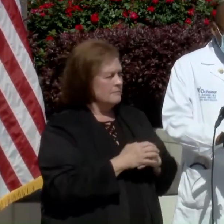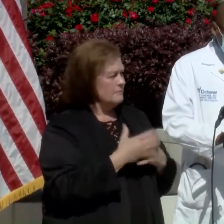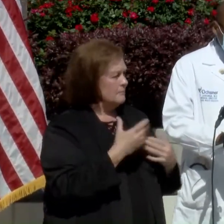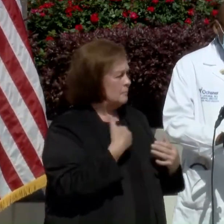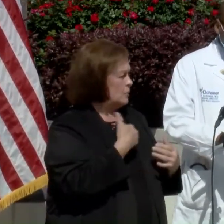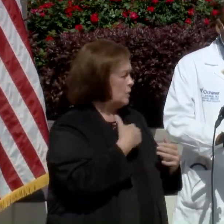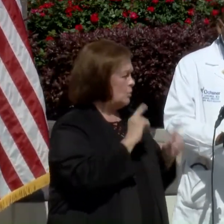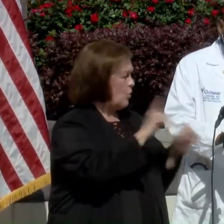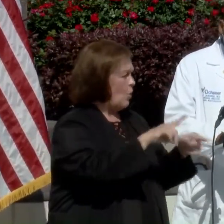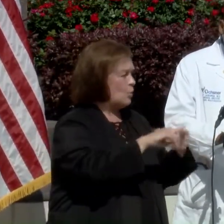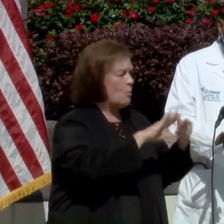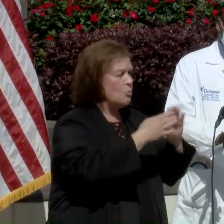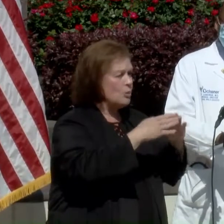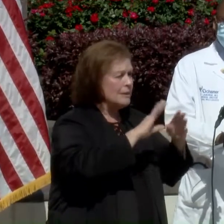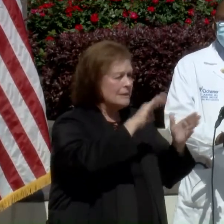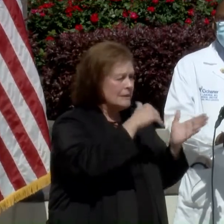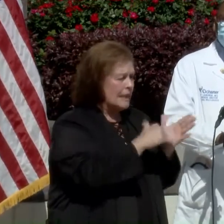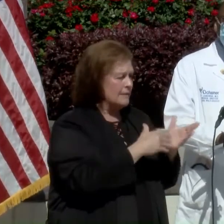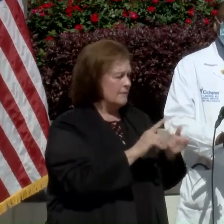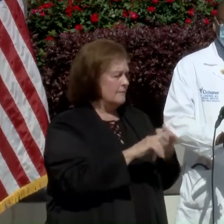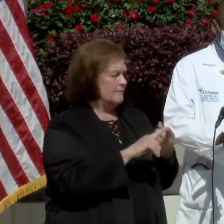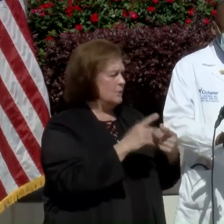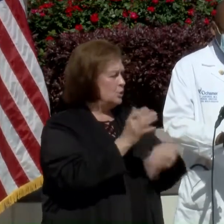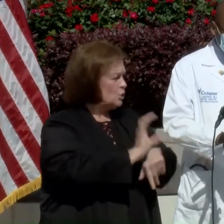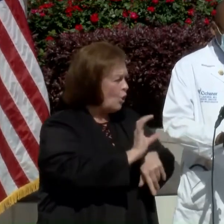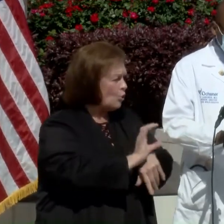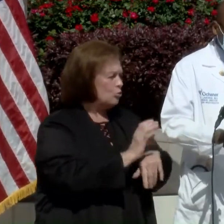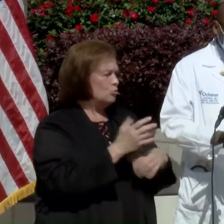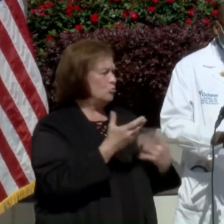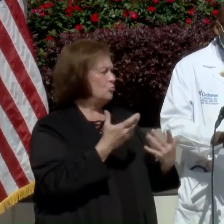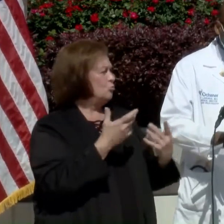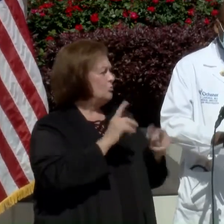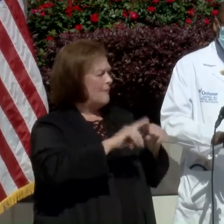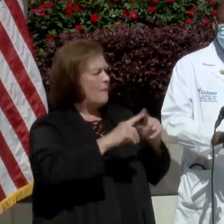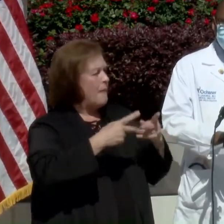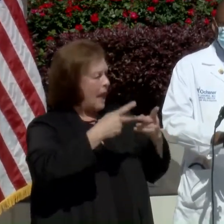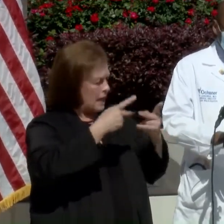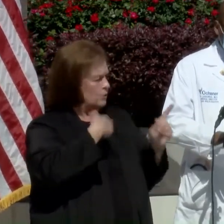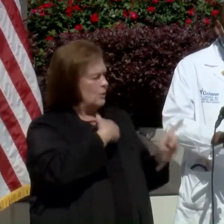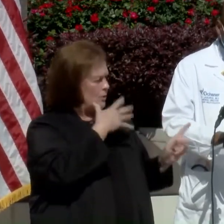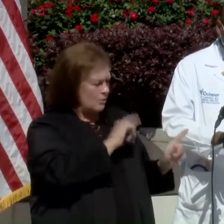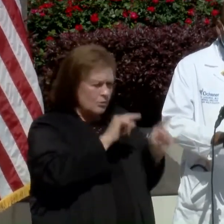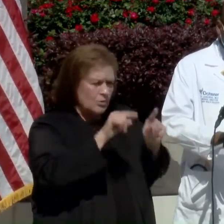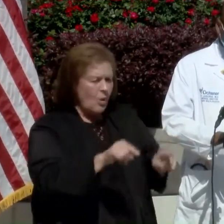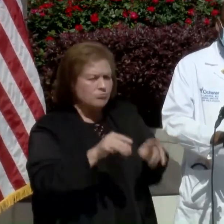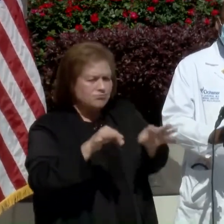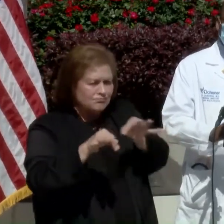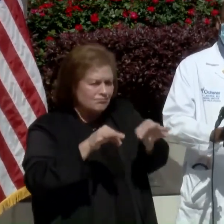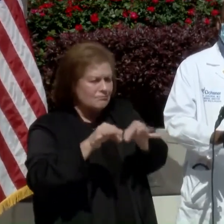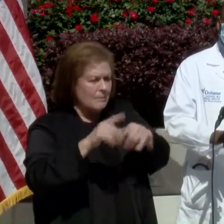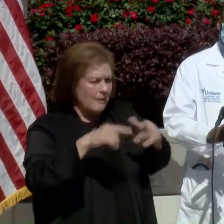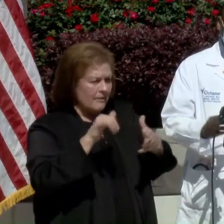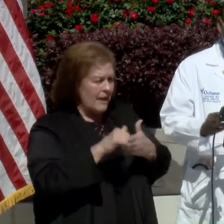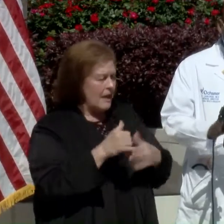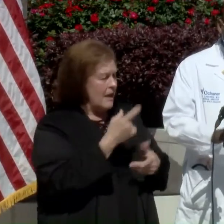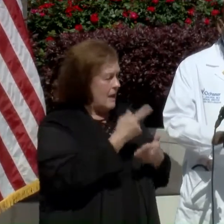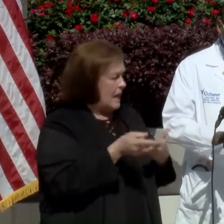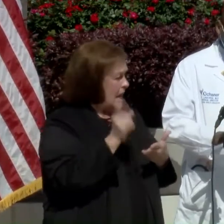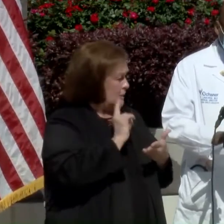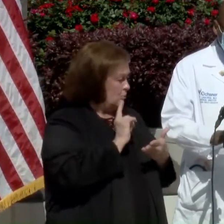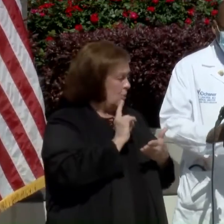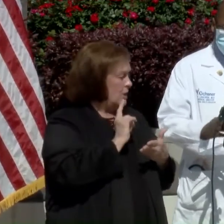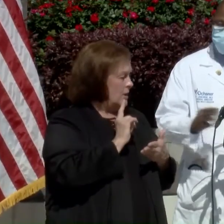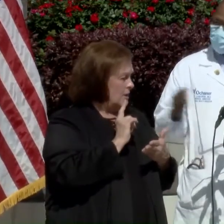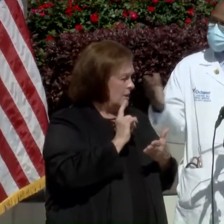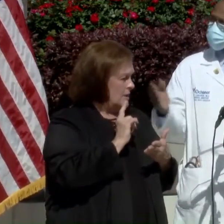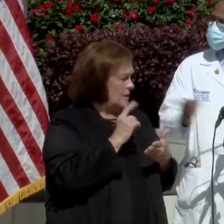in community centers and all other types of venues. Last week, we're fortunate enough to team